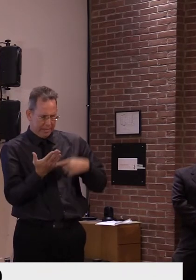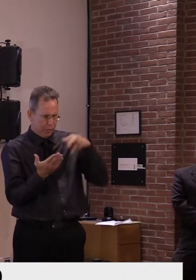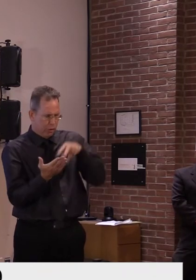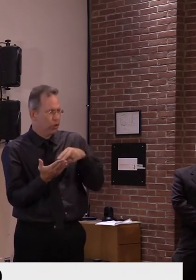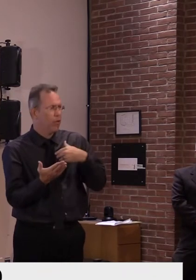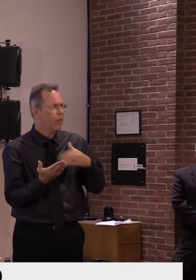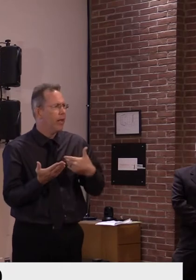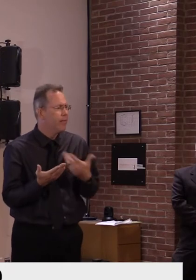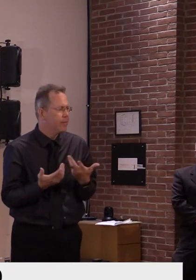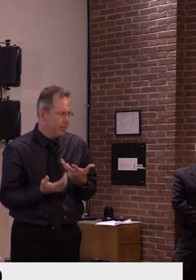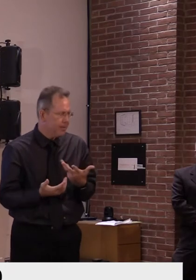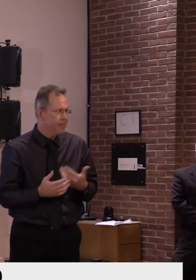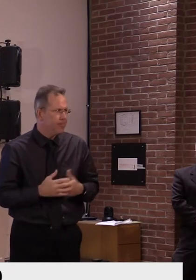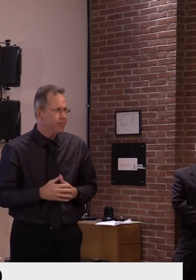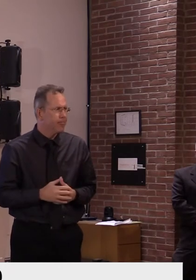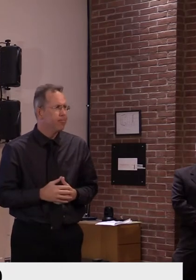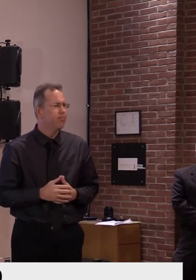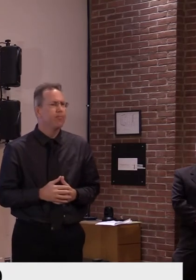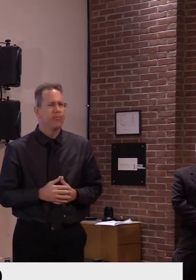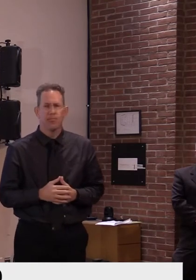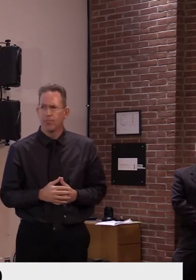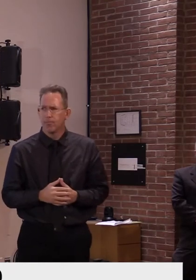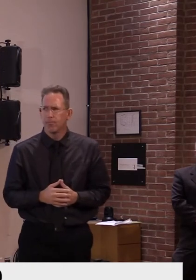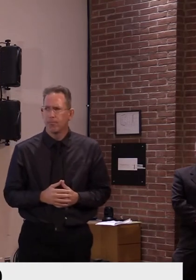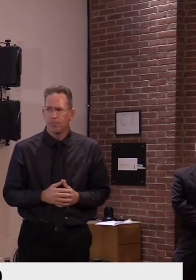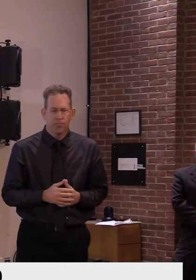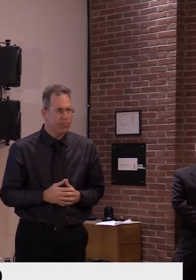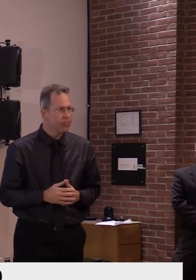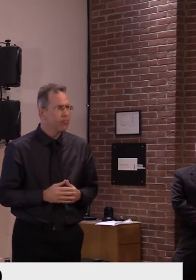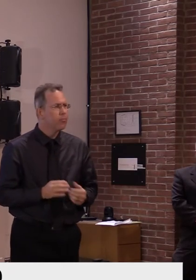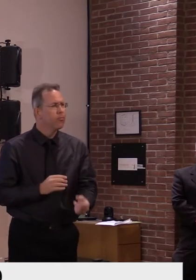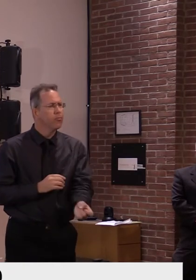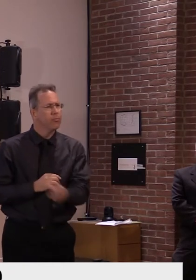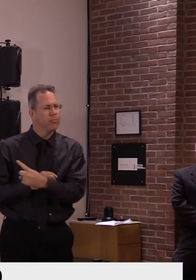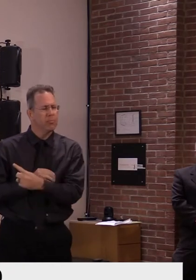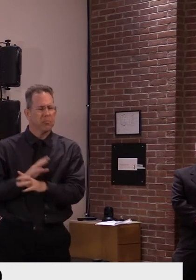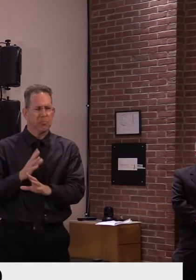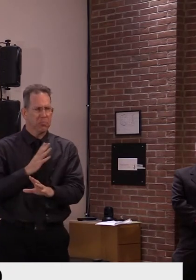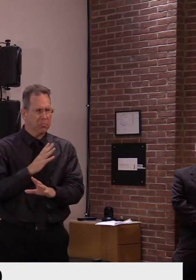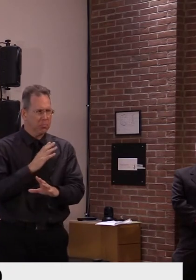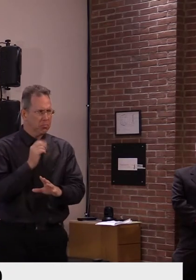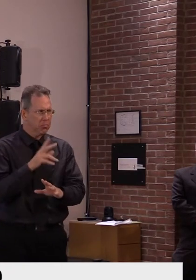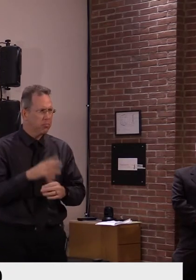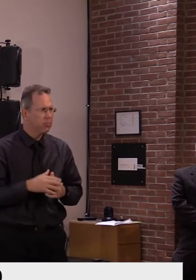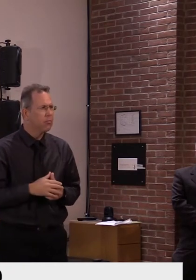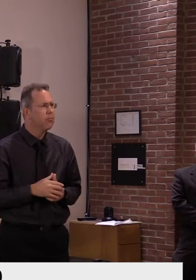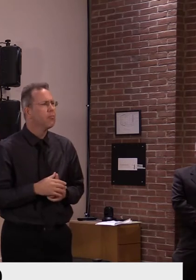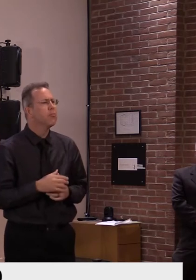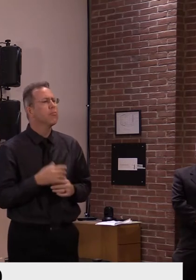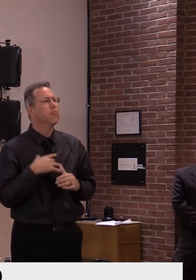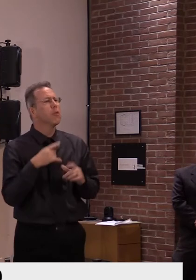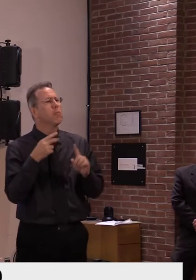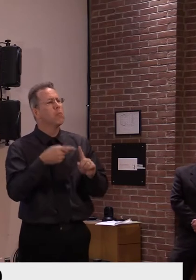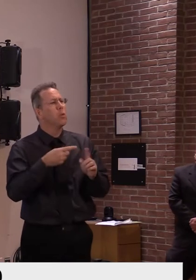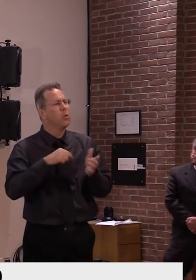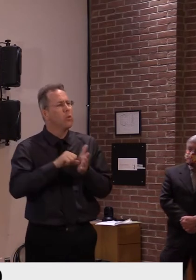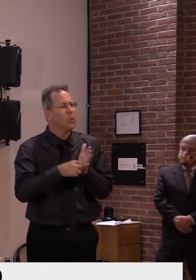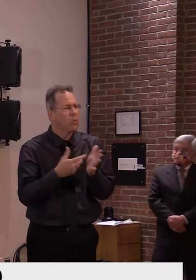Okay. with the, with the school cases, is there anything we've learned recently about how transmission is happening?